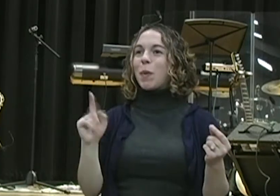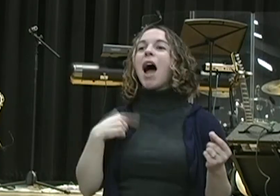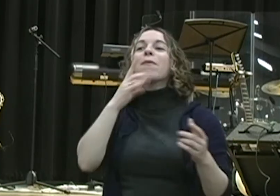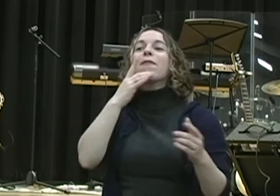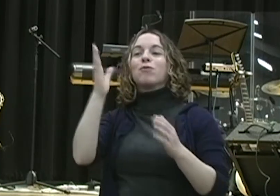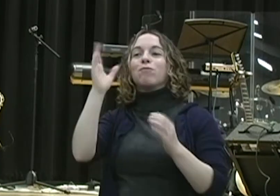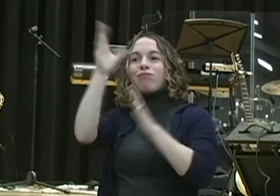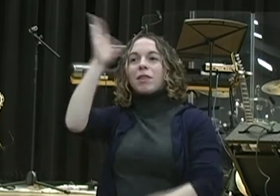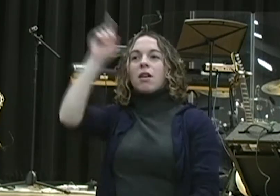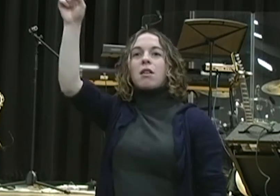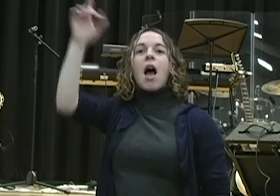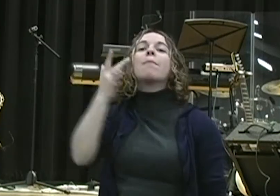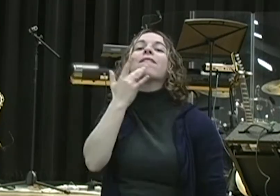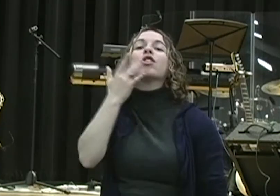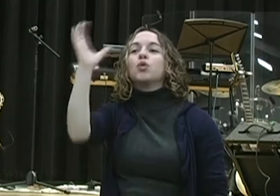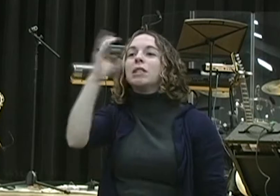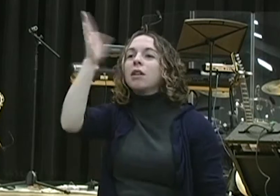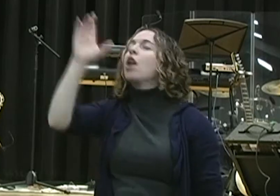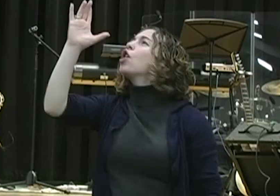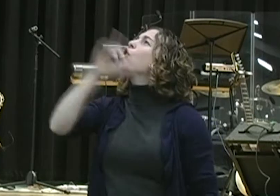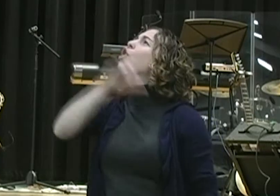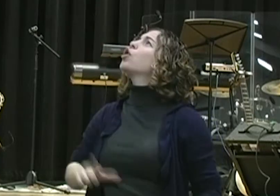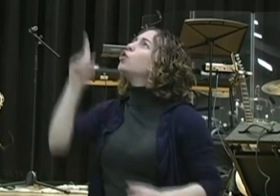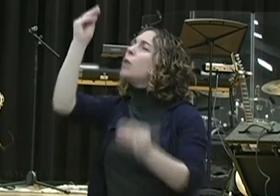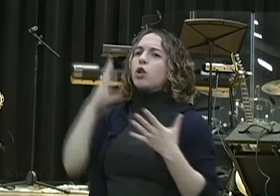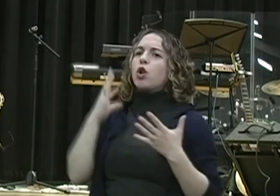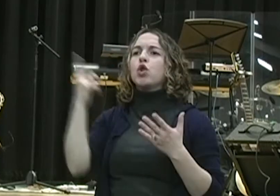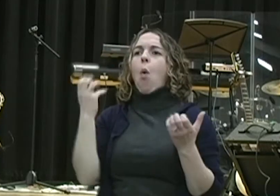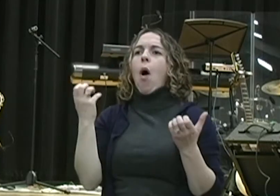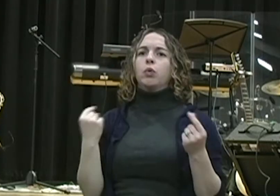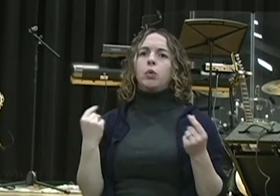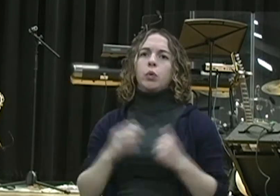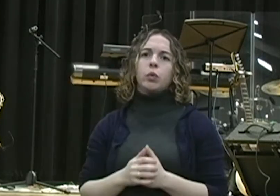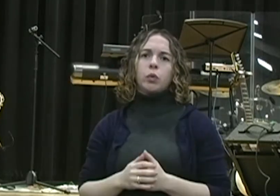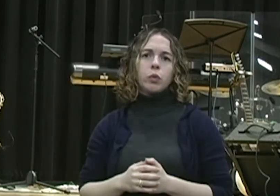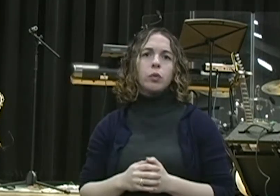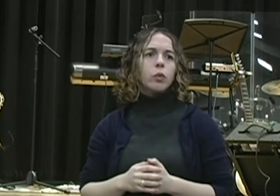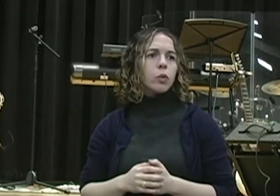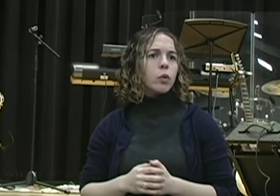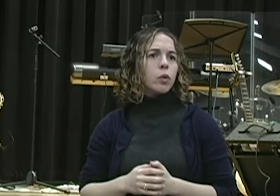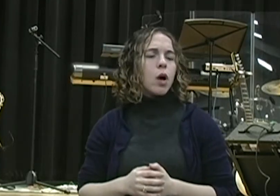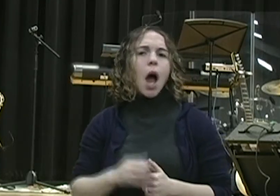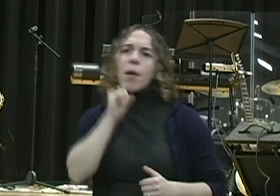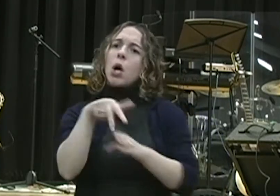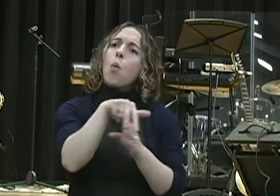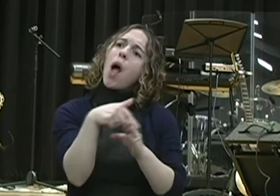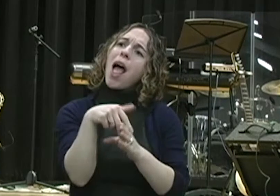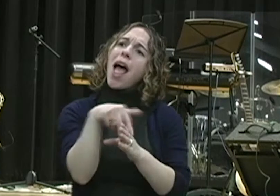seek God for what is the most pure way of living, the most hard after God. I'm not going to live my life. Others can. I'm